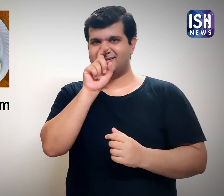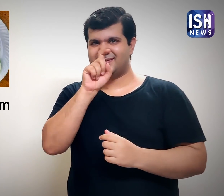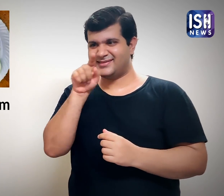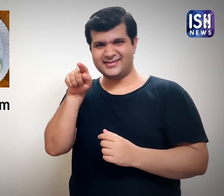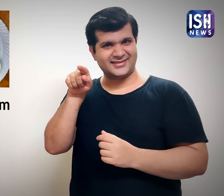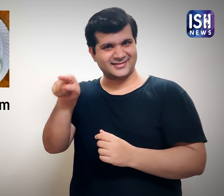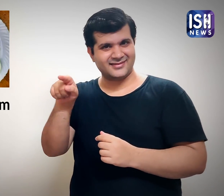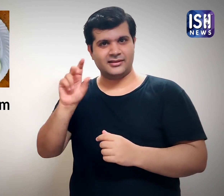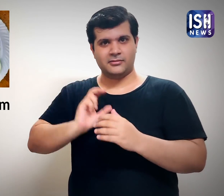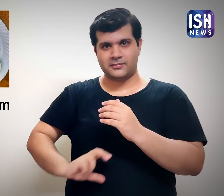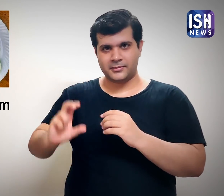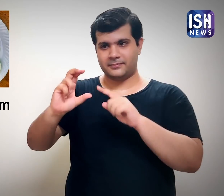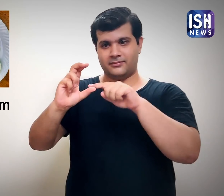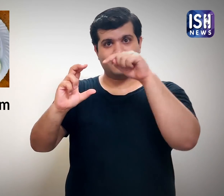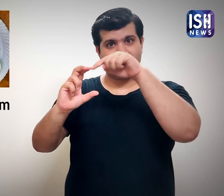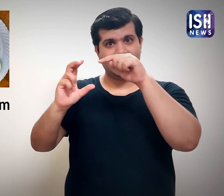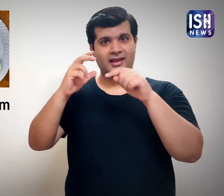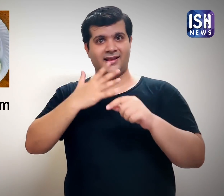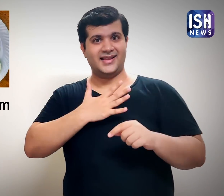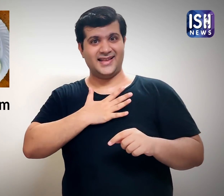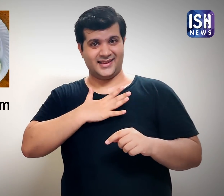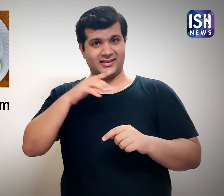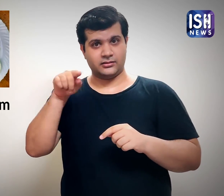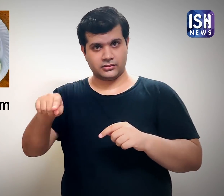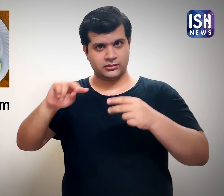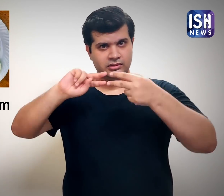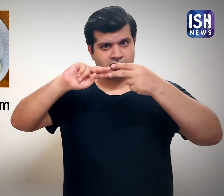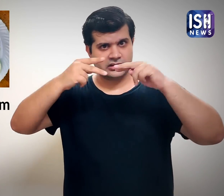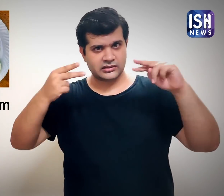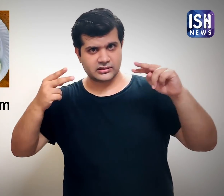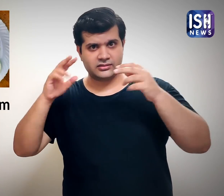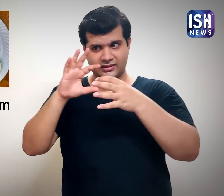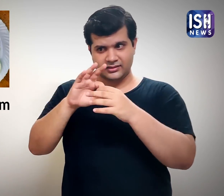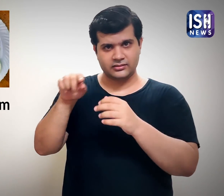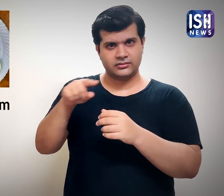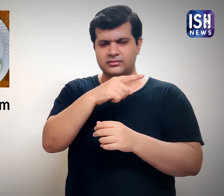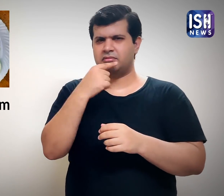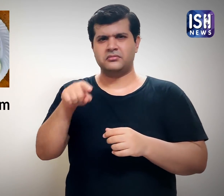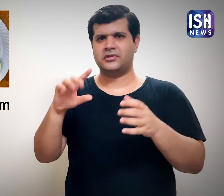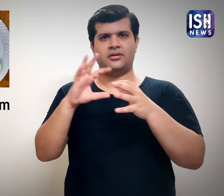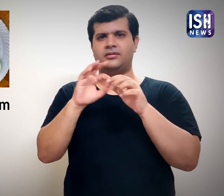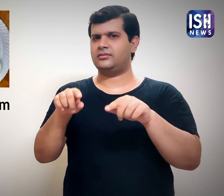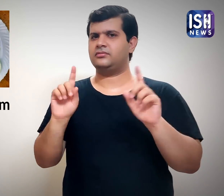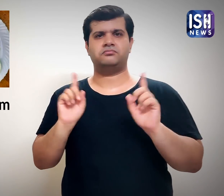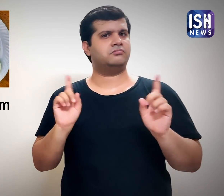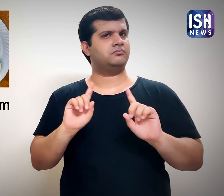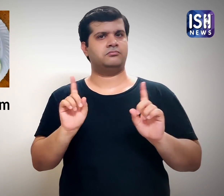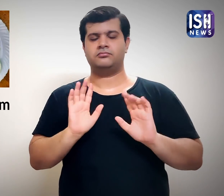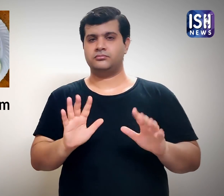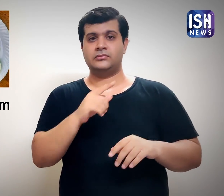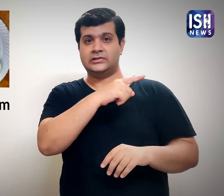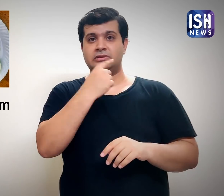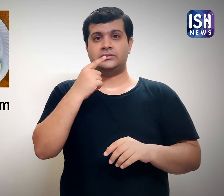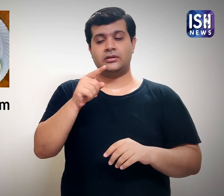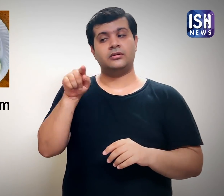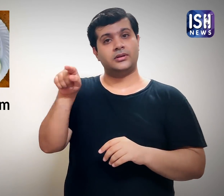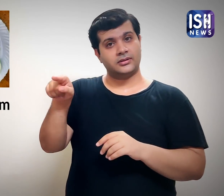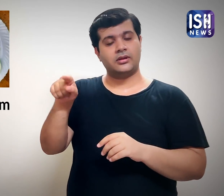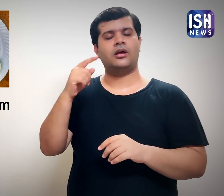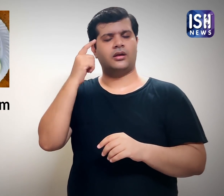6. The incident was not because of any genetic changes, it was due